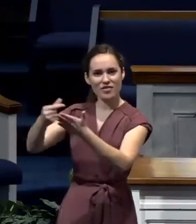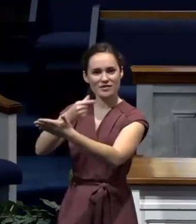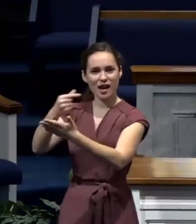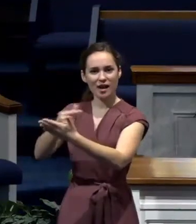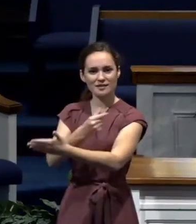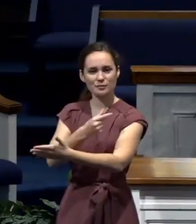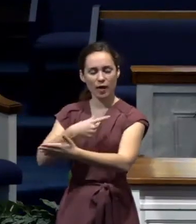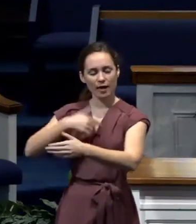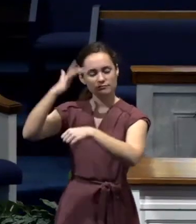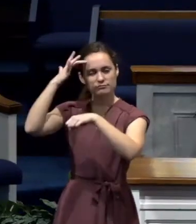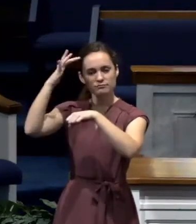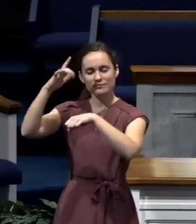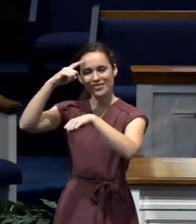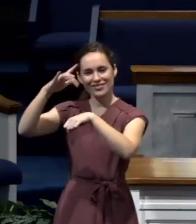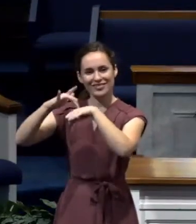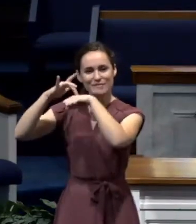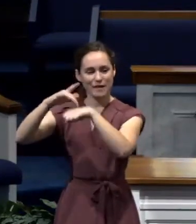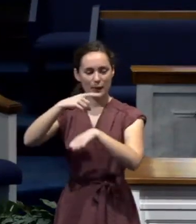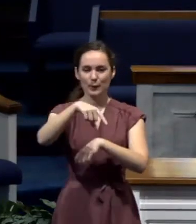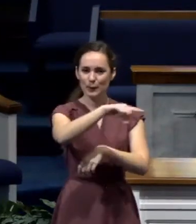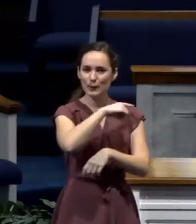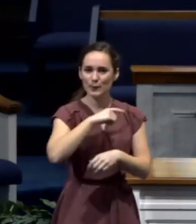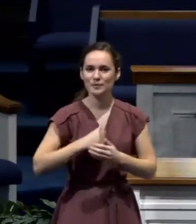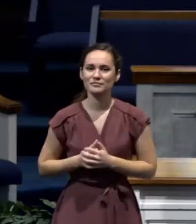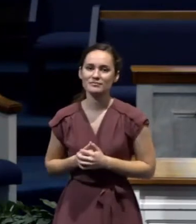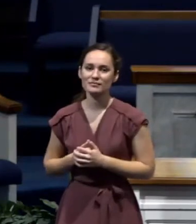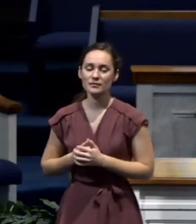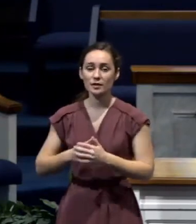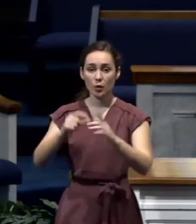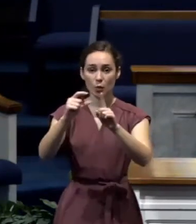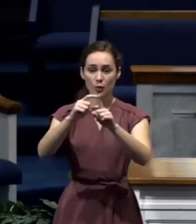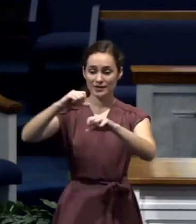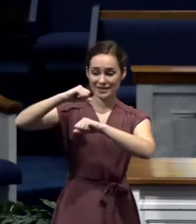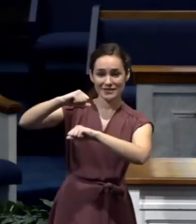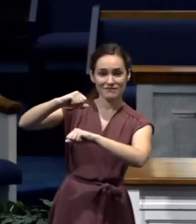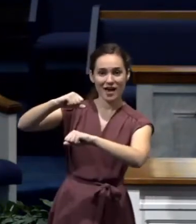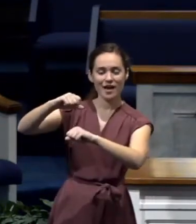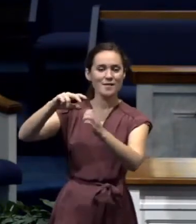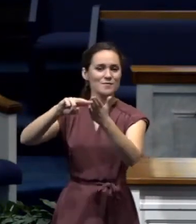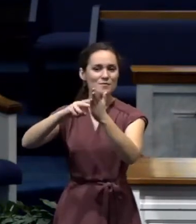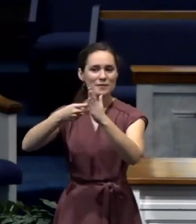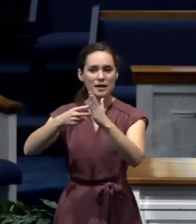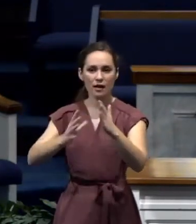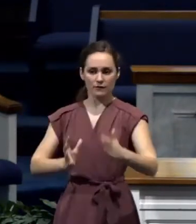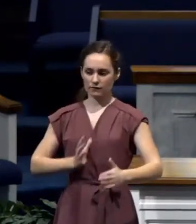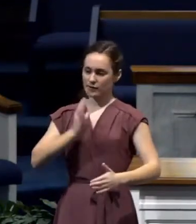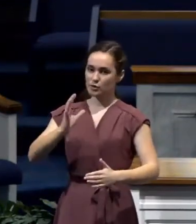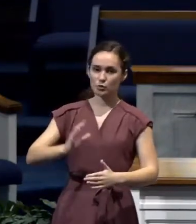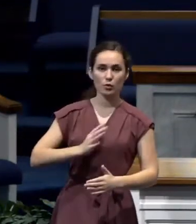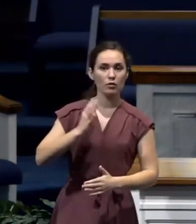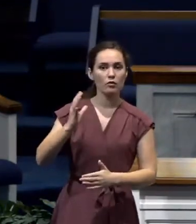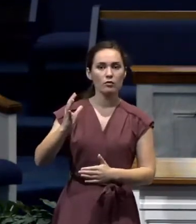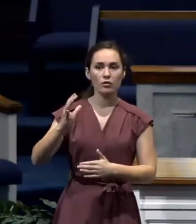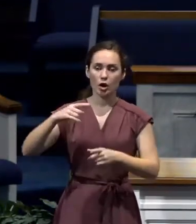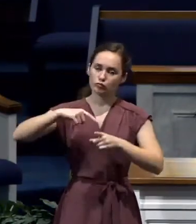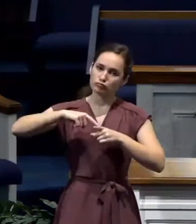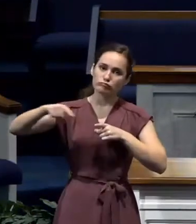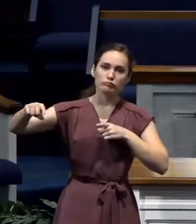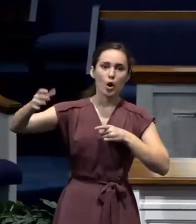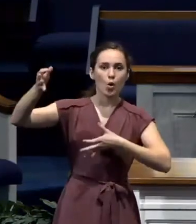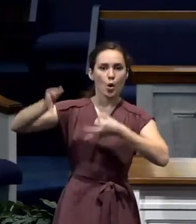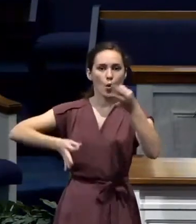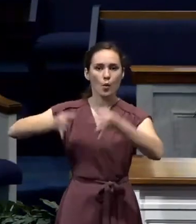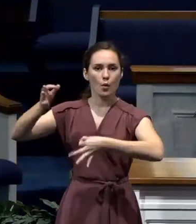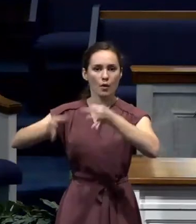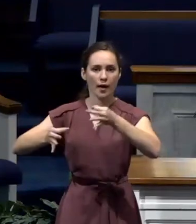lets us know that this is an official court trial. And you know what that means? That means that the